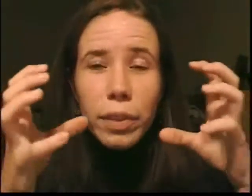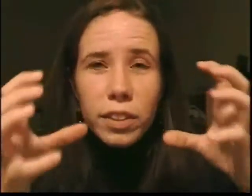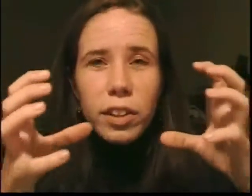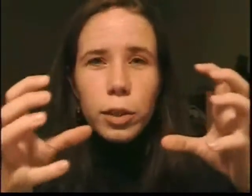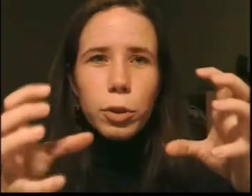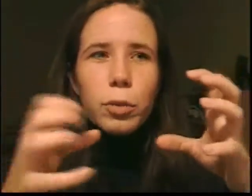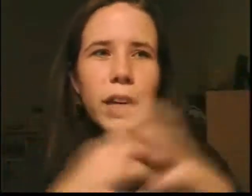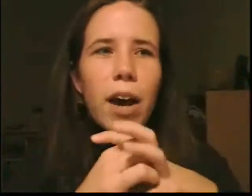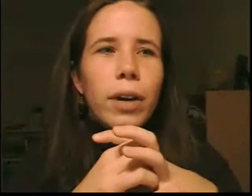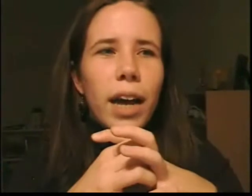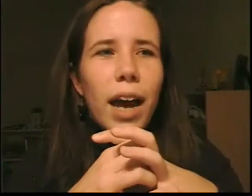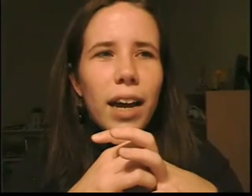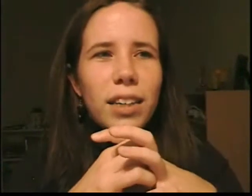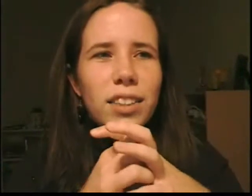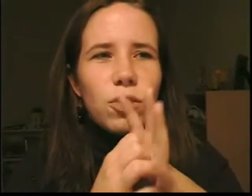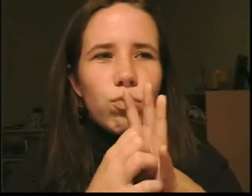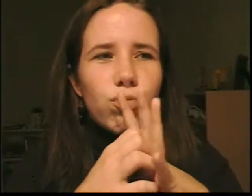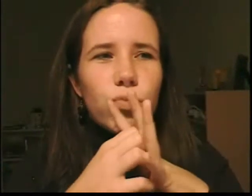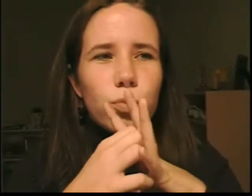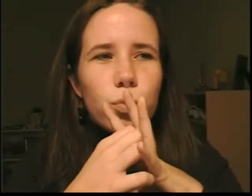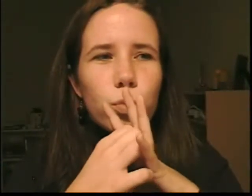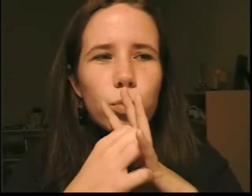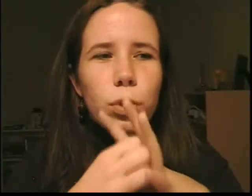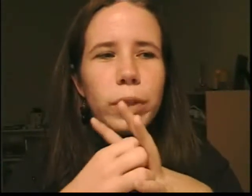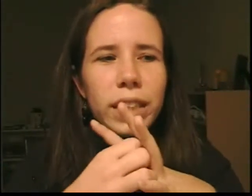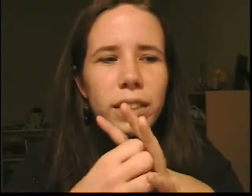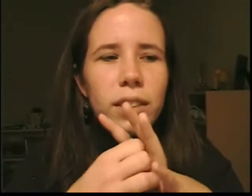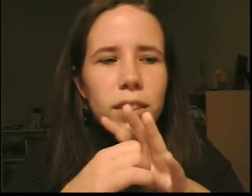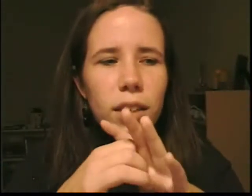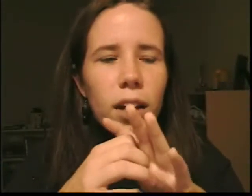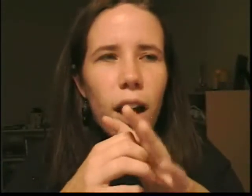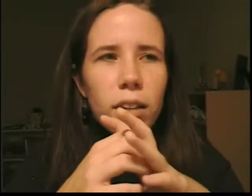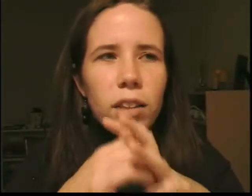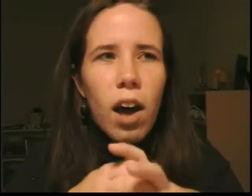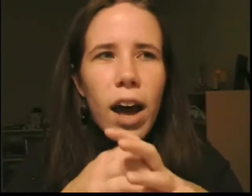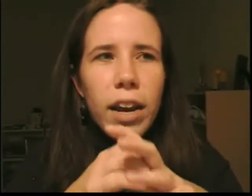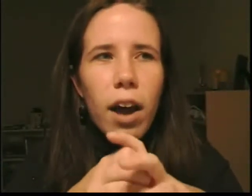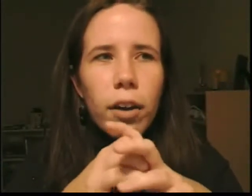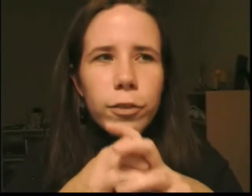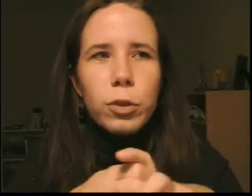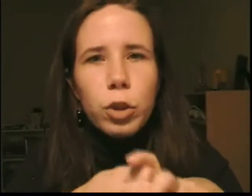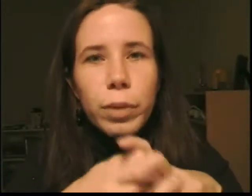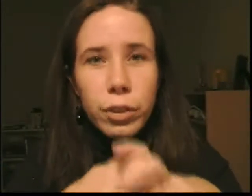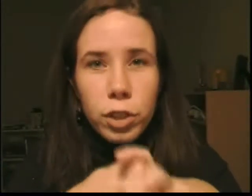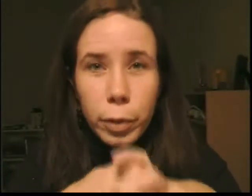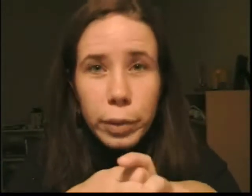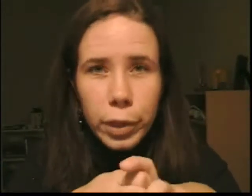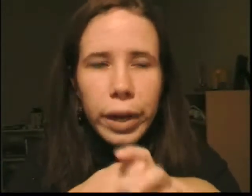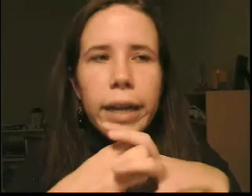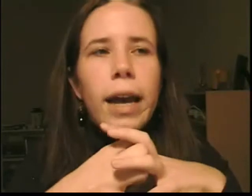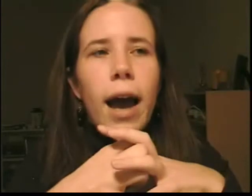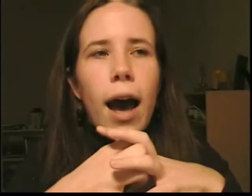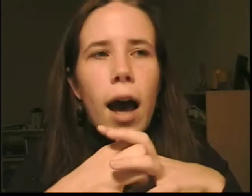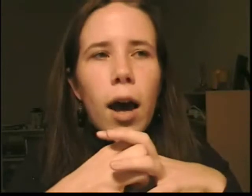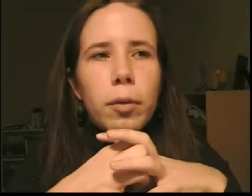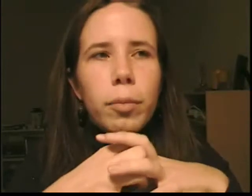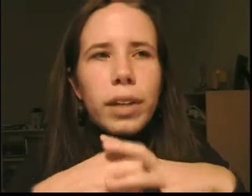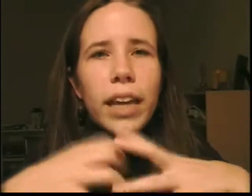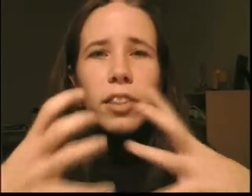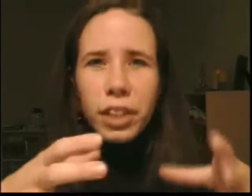that's on YouTube now has ruined a lot of YouTube that used to be really great. Um, like the